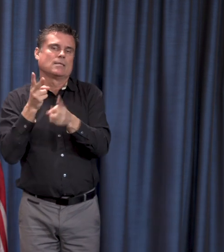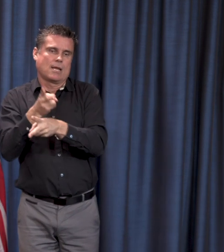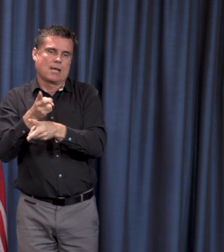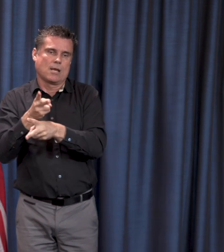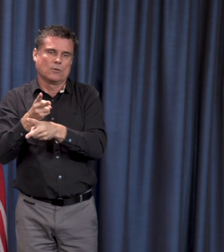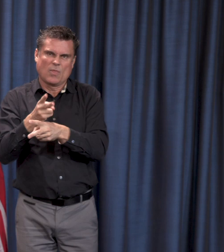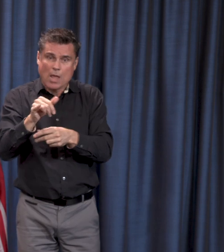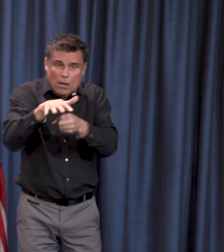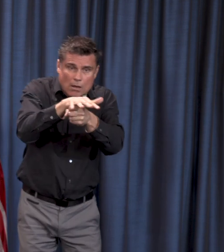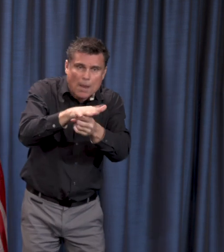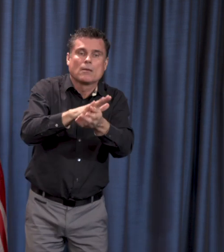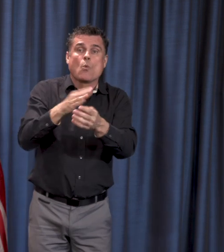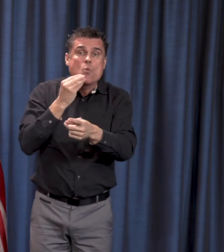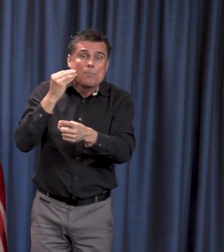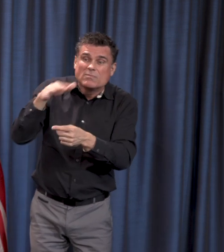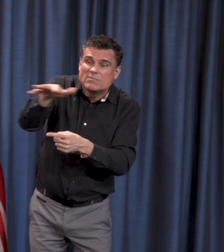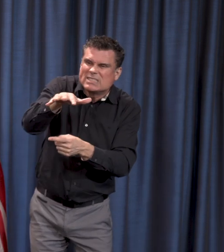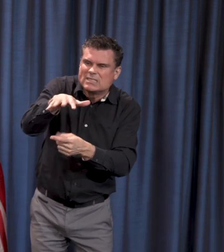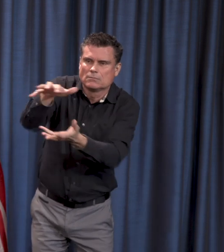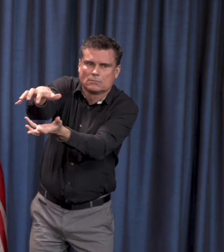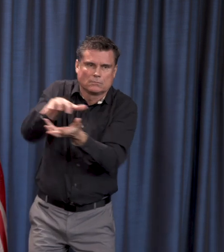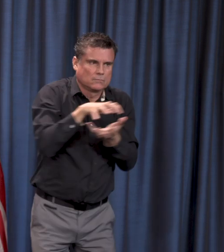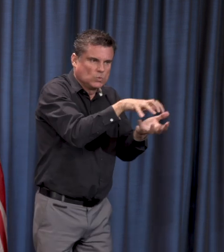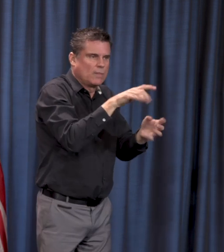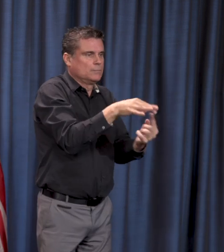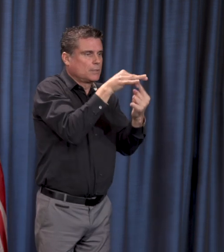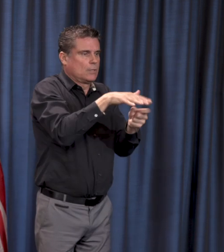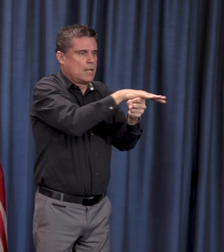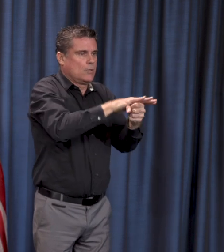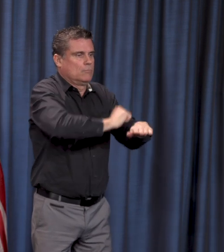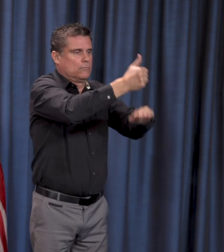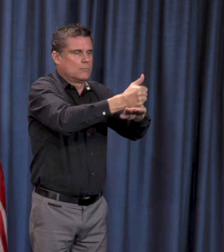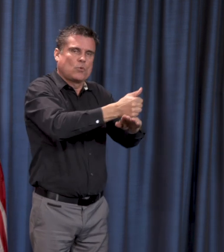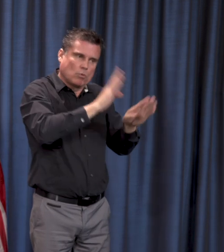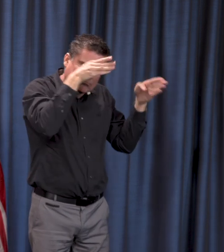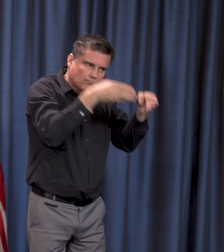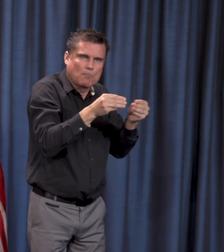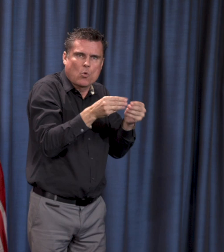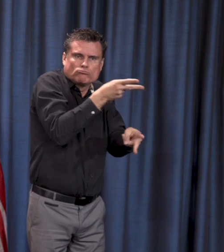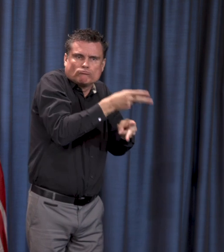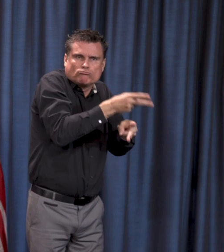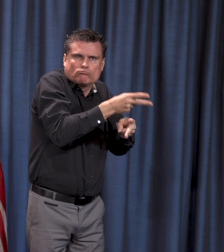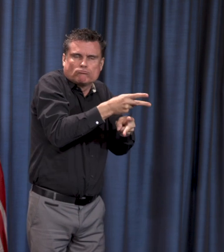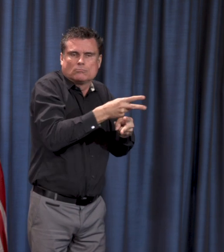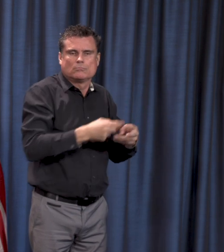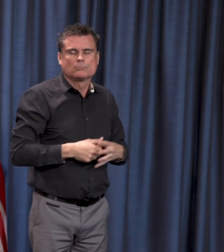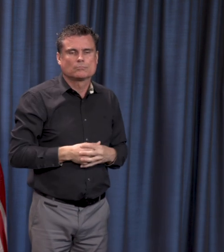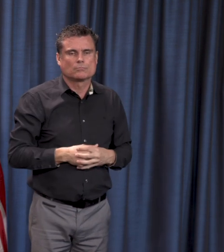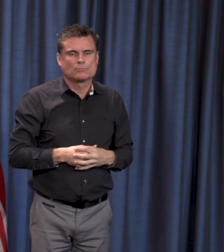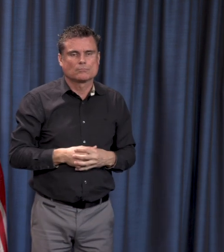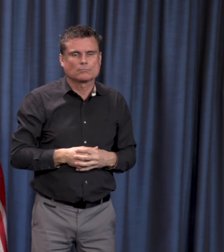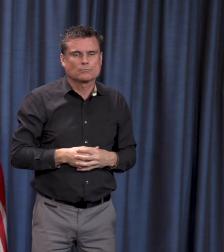existing care homes to the summit at Quadra Village and the opening up of that space. we'll be moving and creating more, even